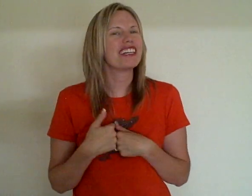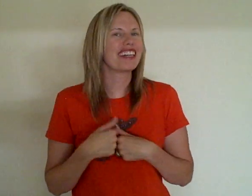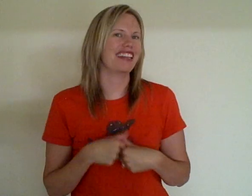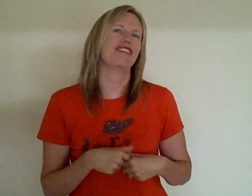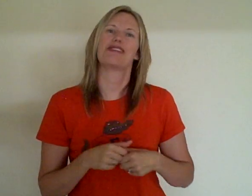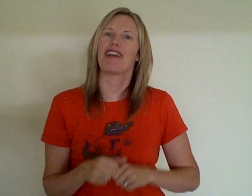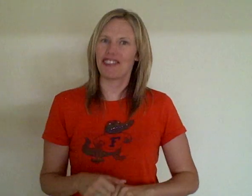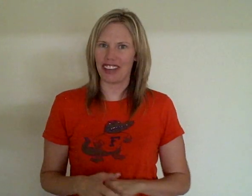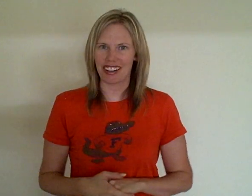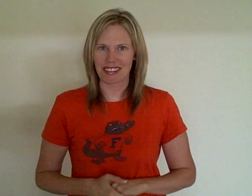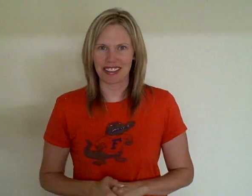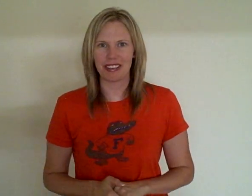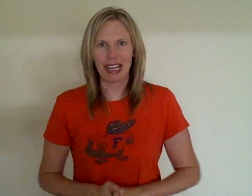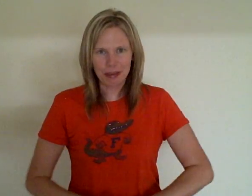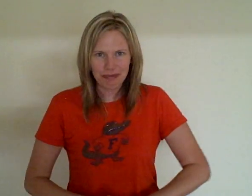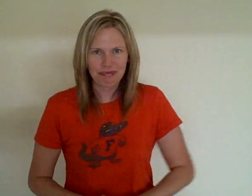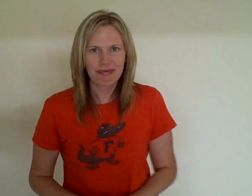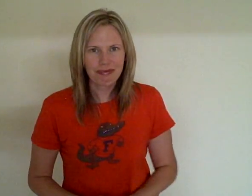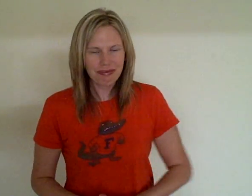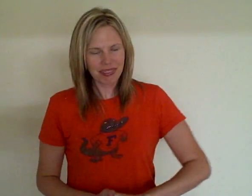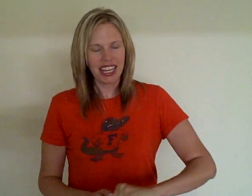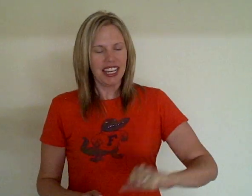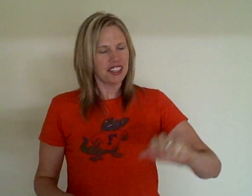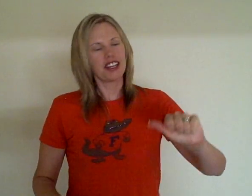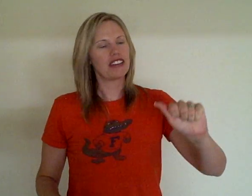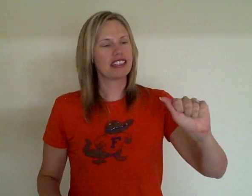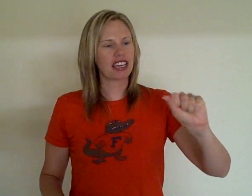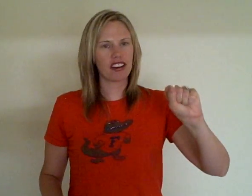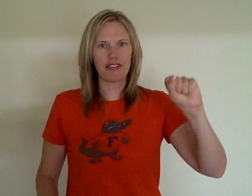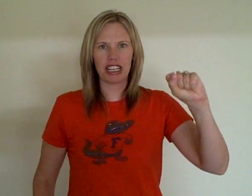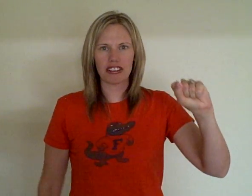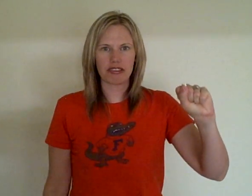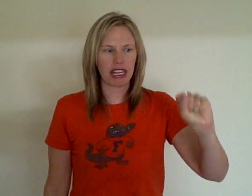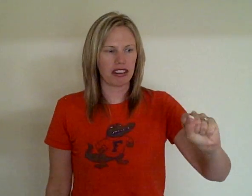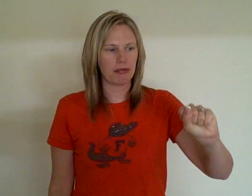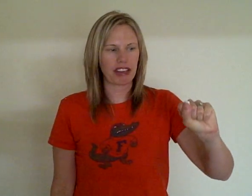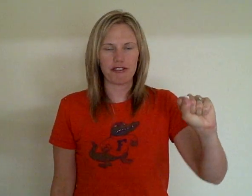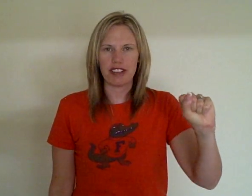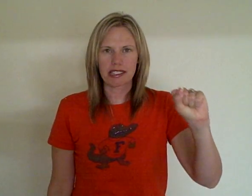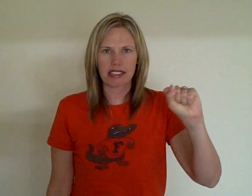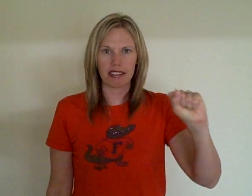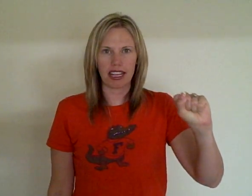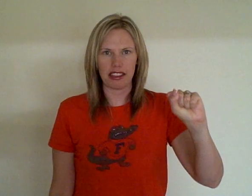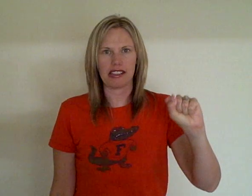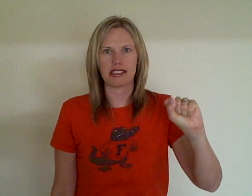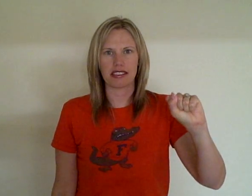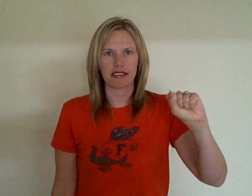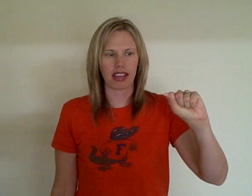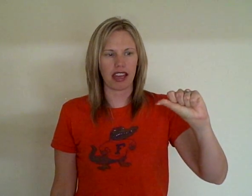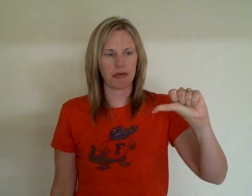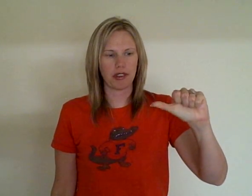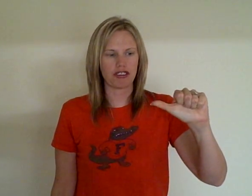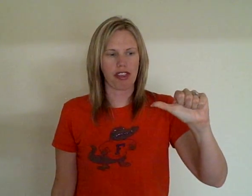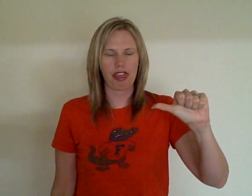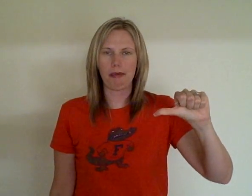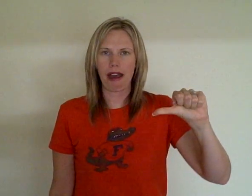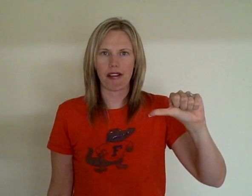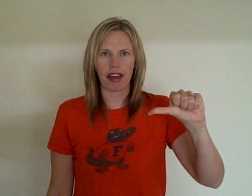I'm going to use my fingers, okay? So let's get our fingers ready. We're going to make a fist like this, okay, and put your thumb out like